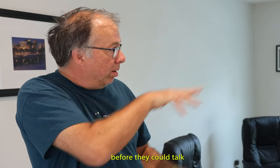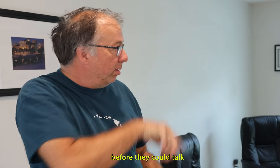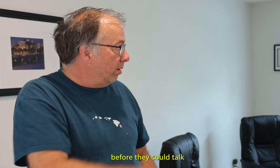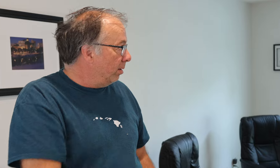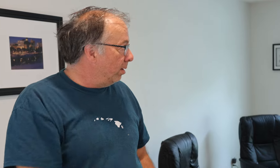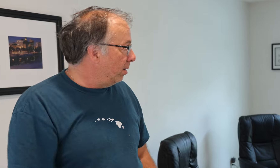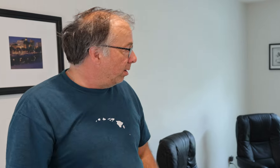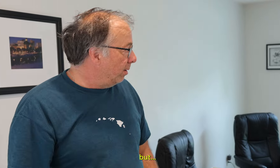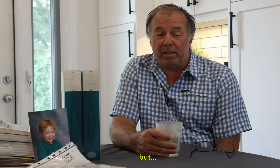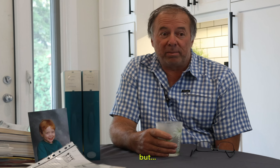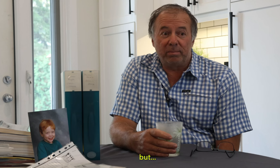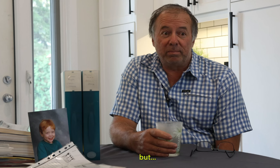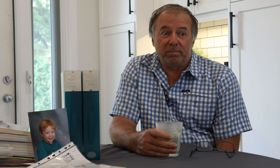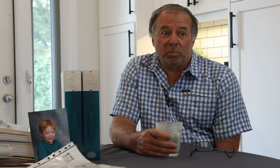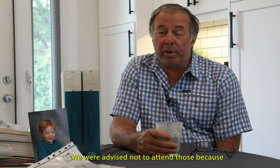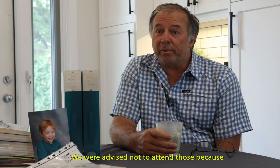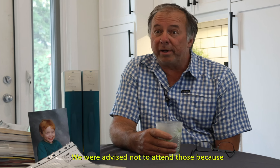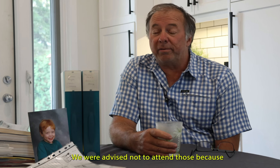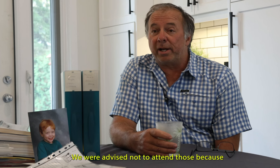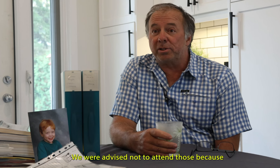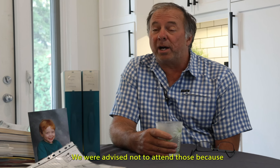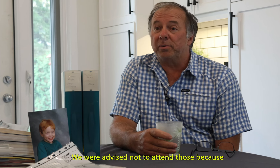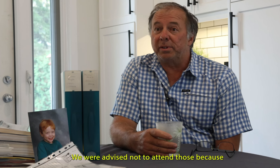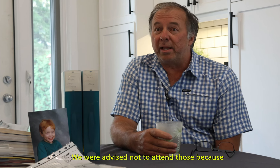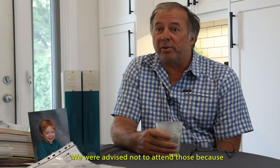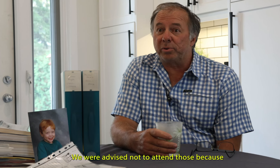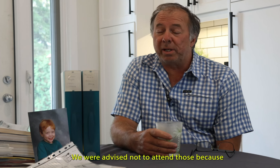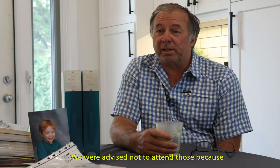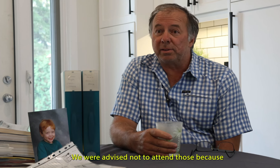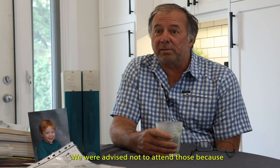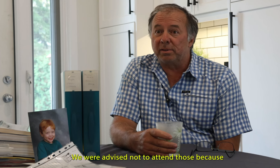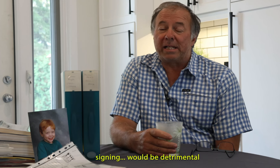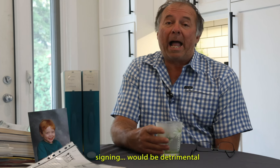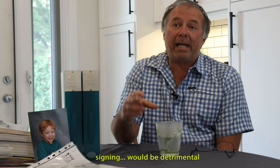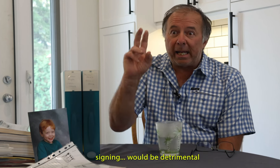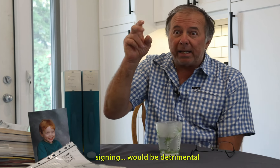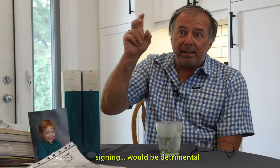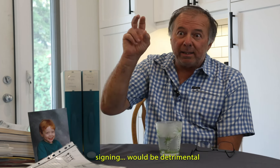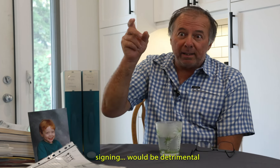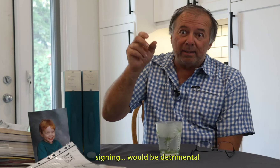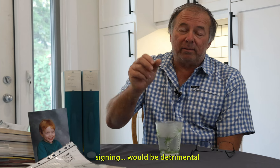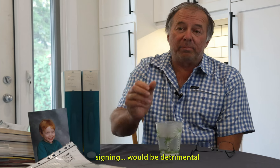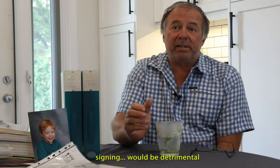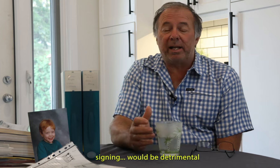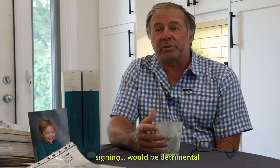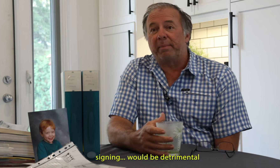talk. But we were advised not to attend those because signing would be detrimental